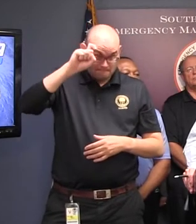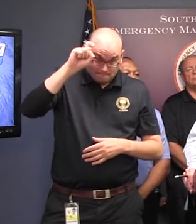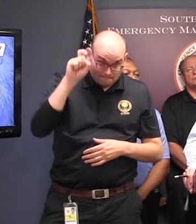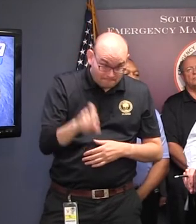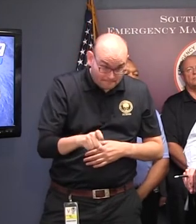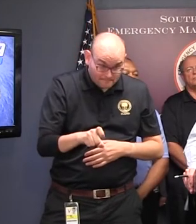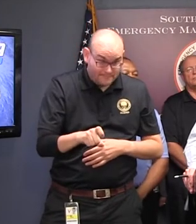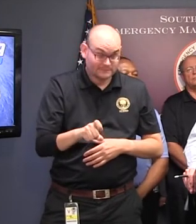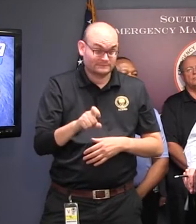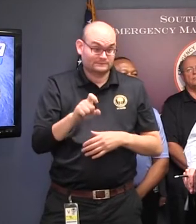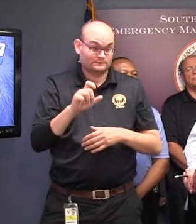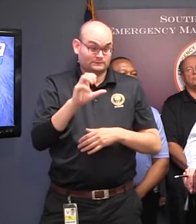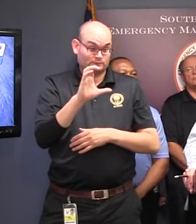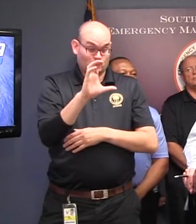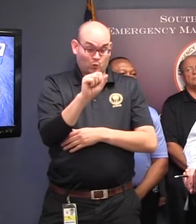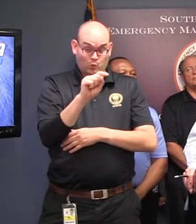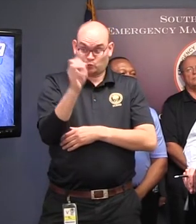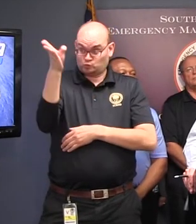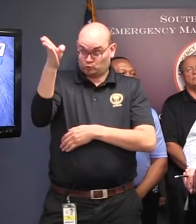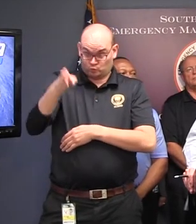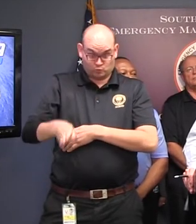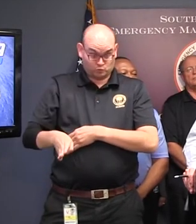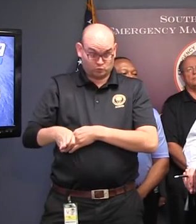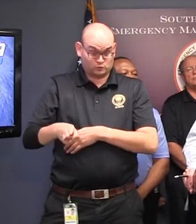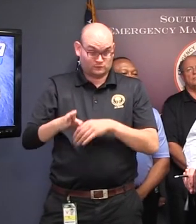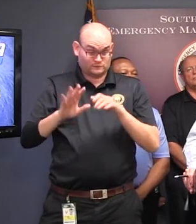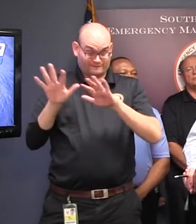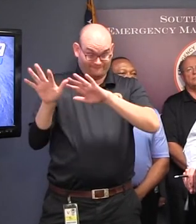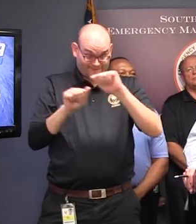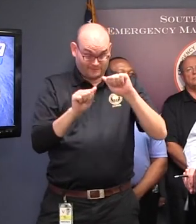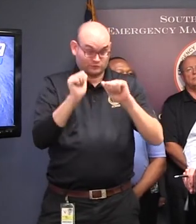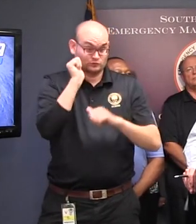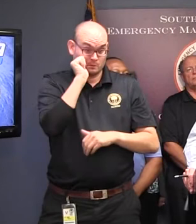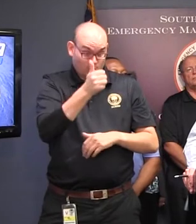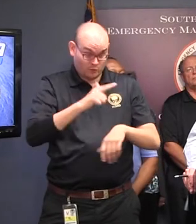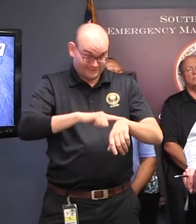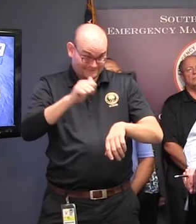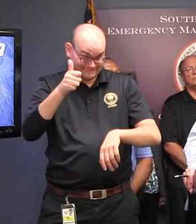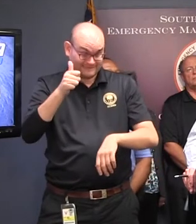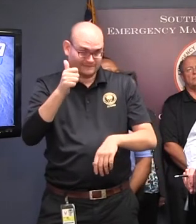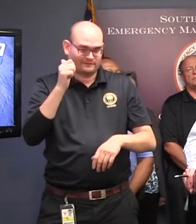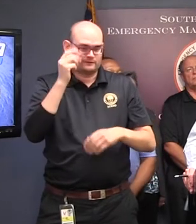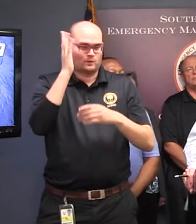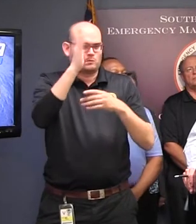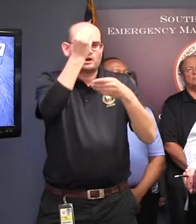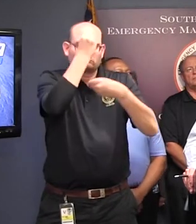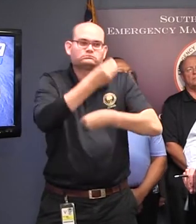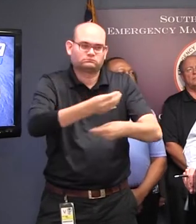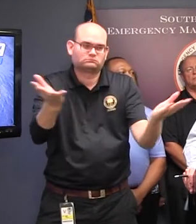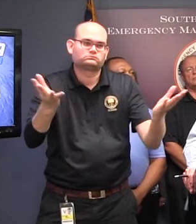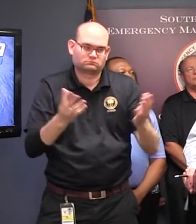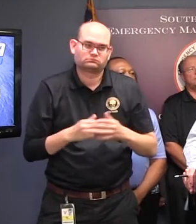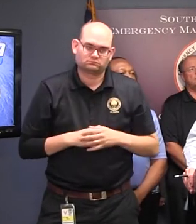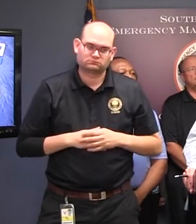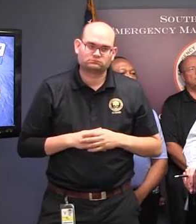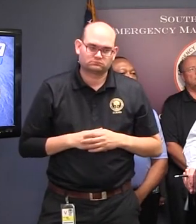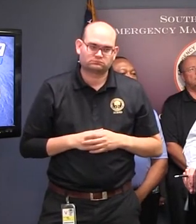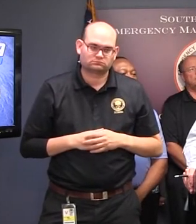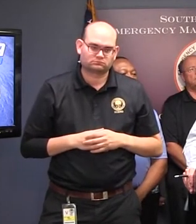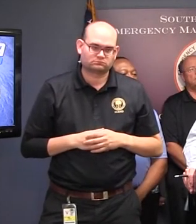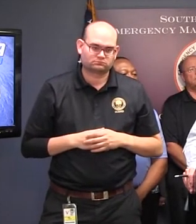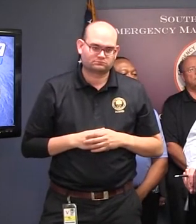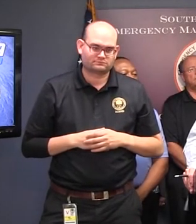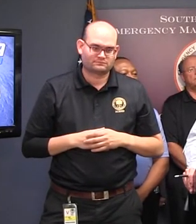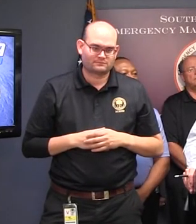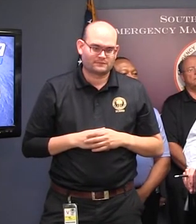'clock tomorrow, as we are prepared to do, we are prepared to do it. No one is leaving. Everyone is still at their